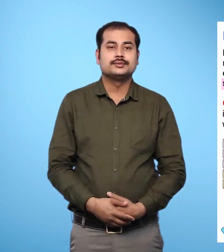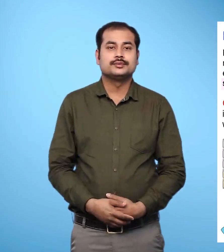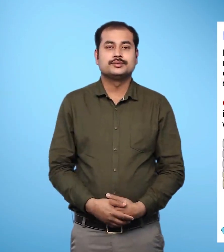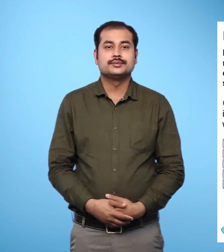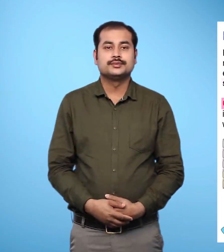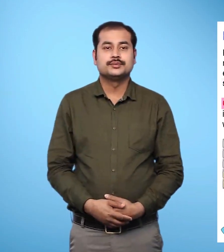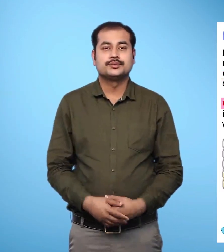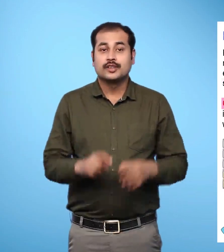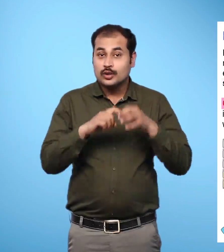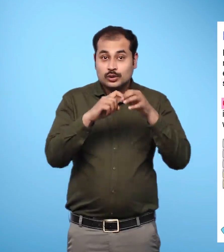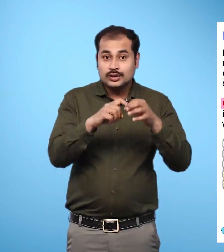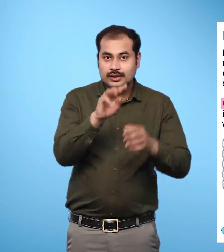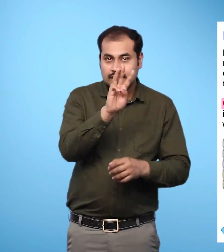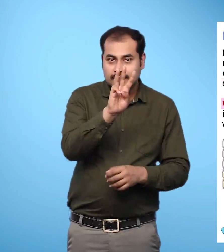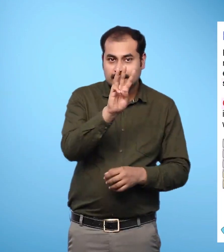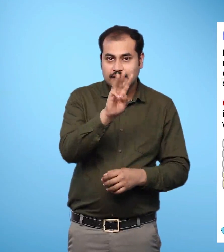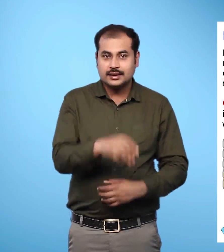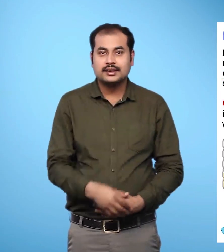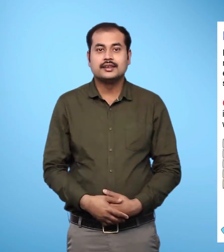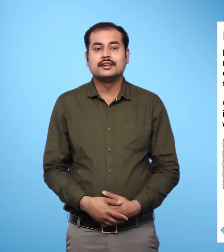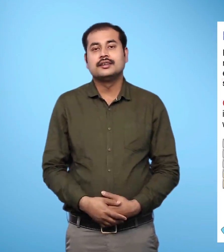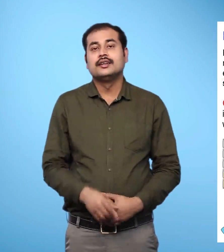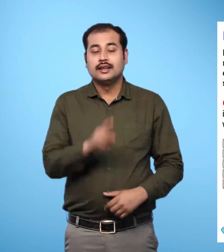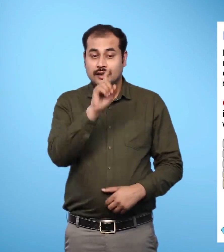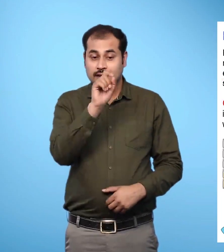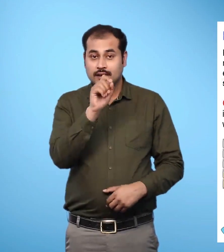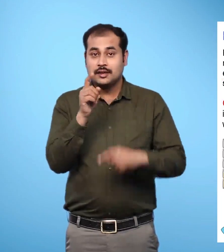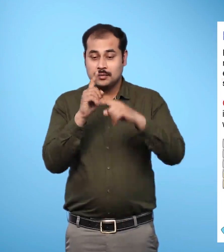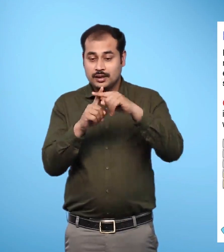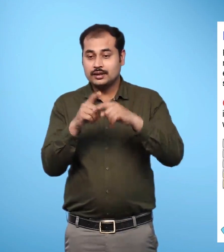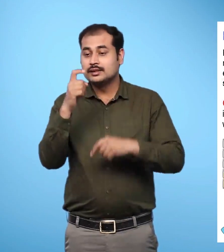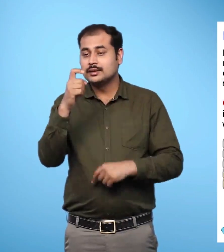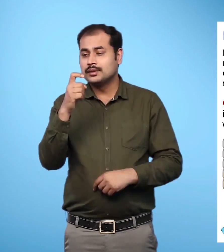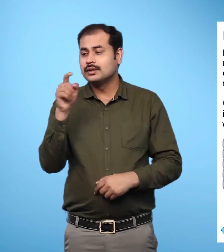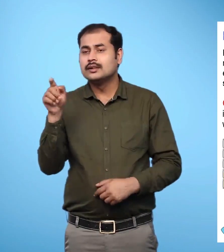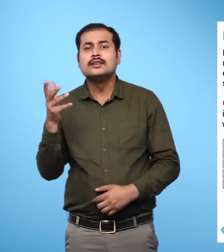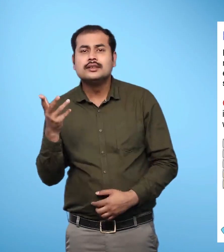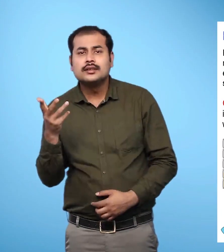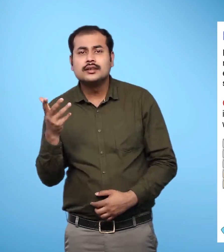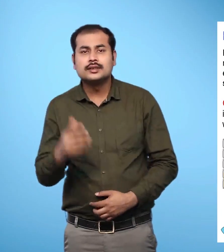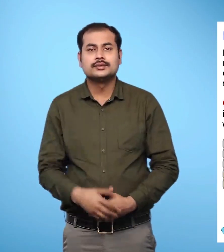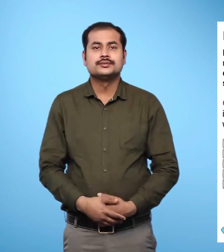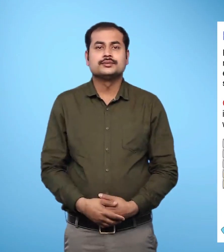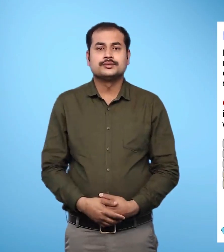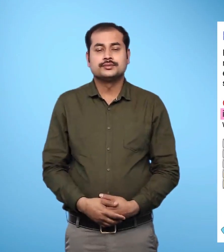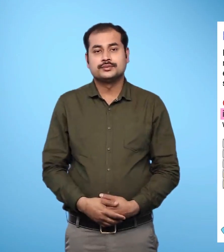Question 3 What is 10 plus 7? Question 3 What